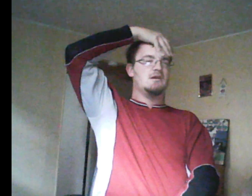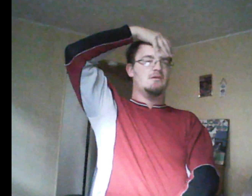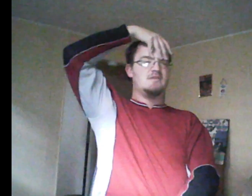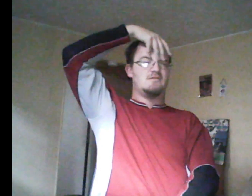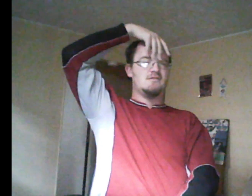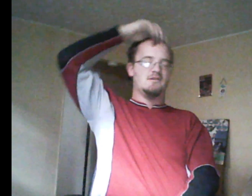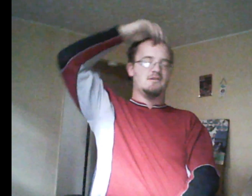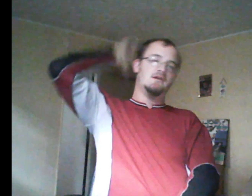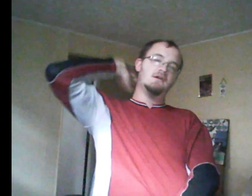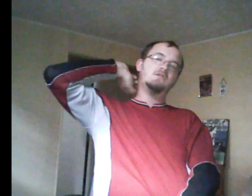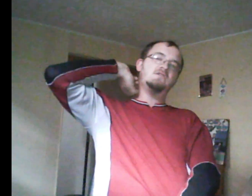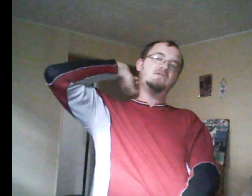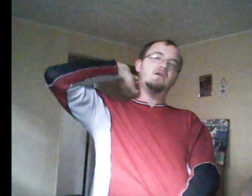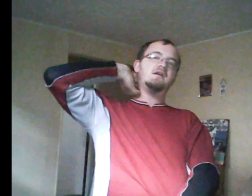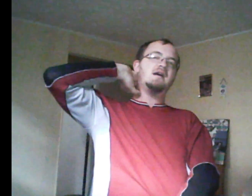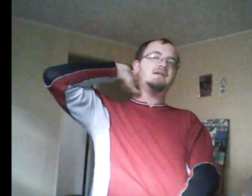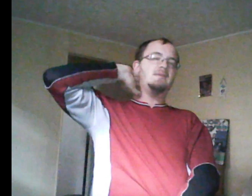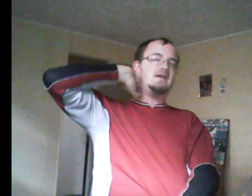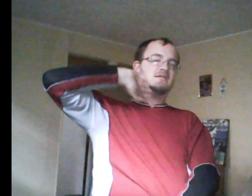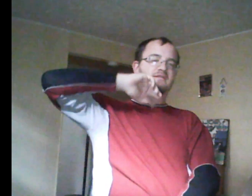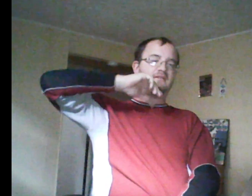A few people said, oh, she just voted for a combination.